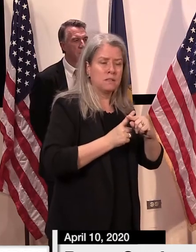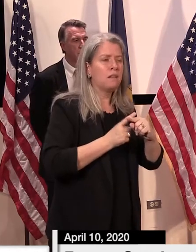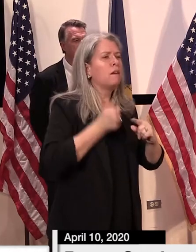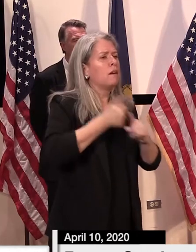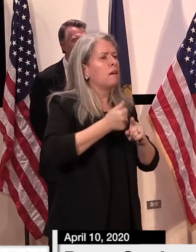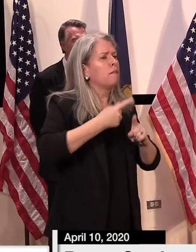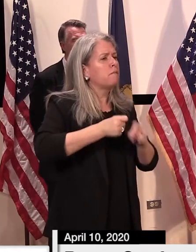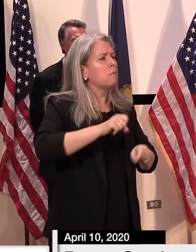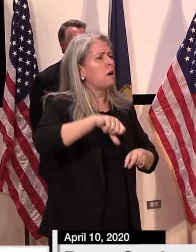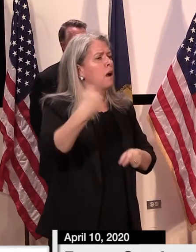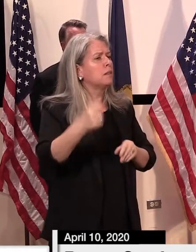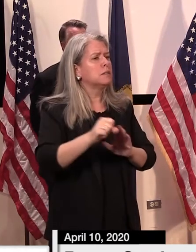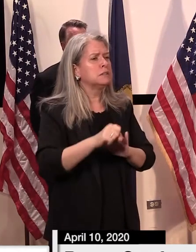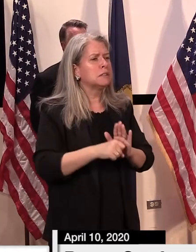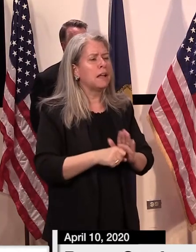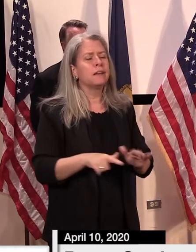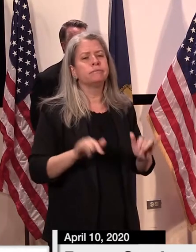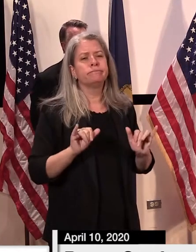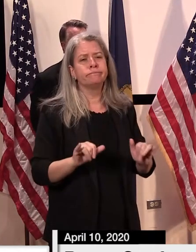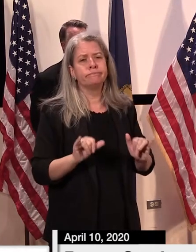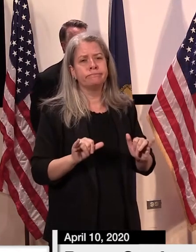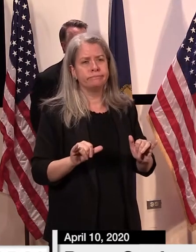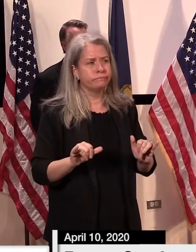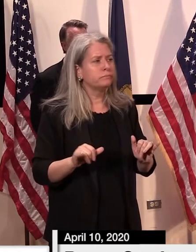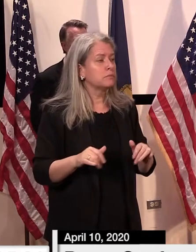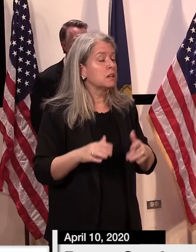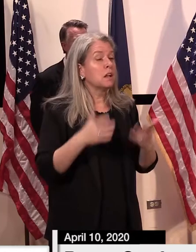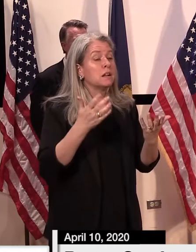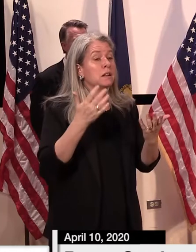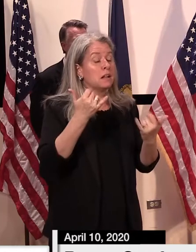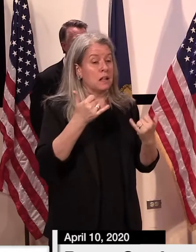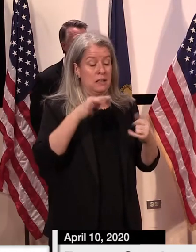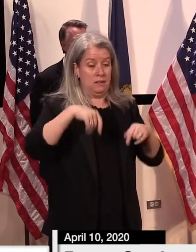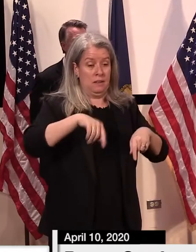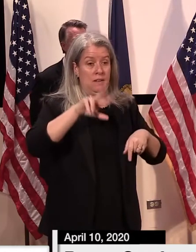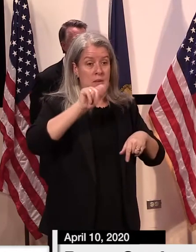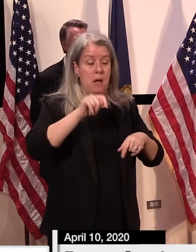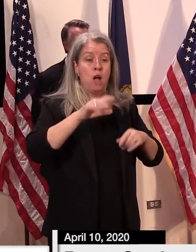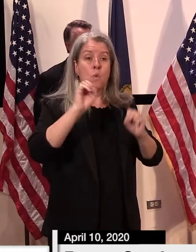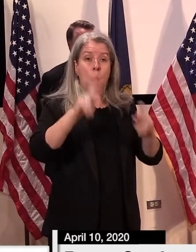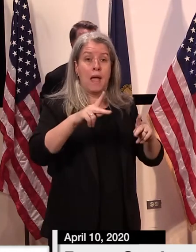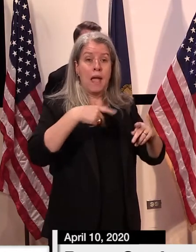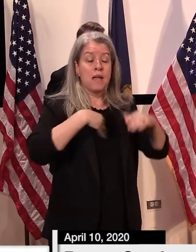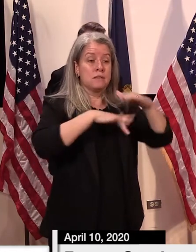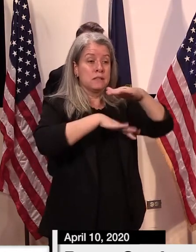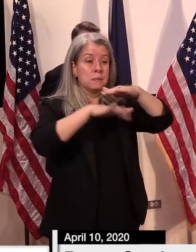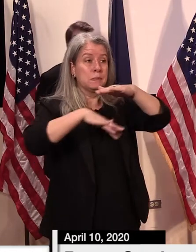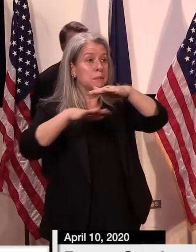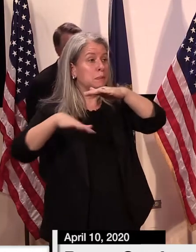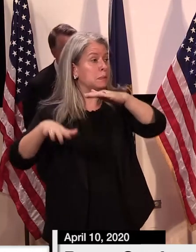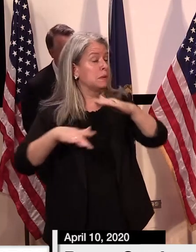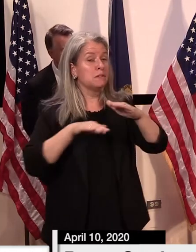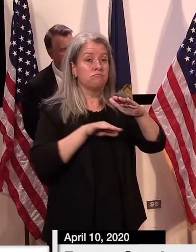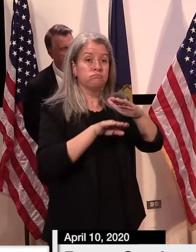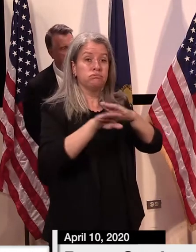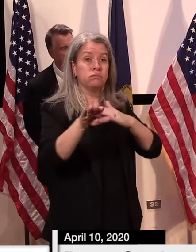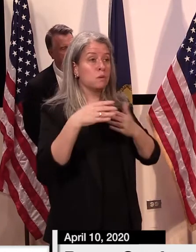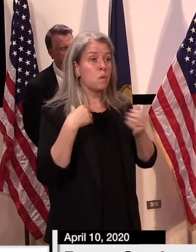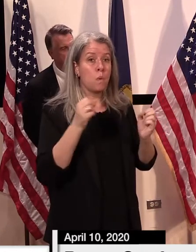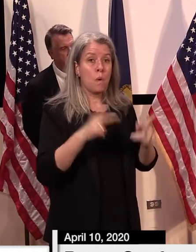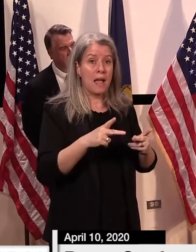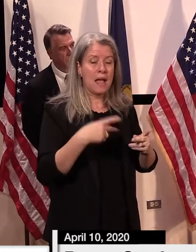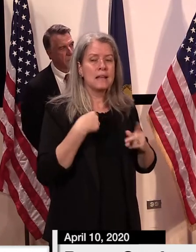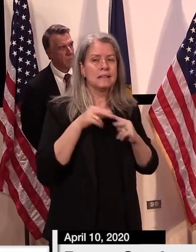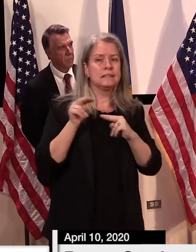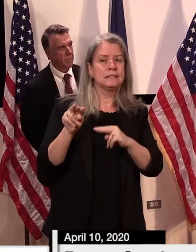if Vermont is having a better experience and other states might not be having as good of an experience, you do have